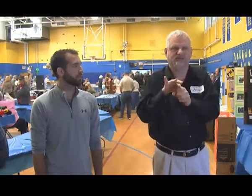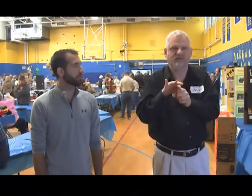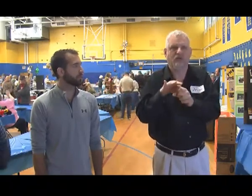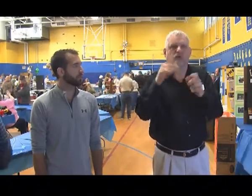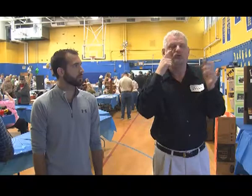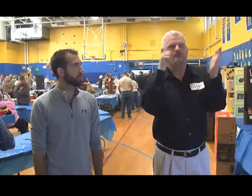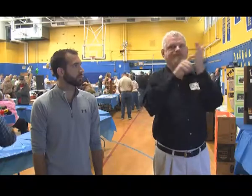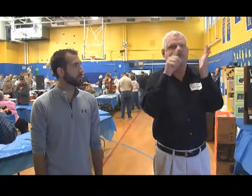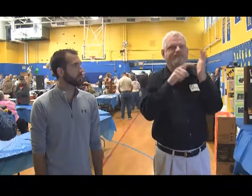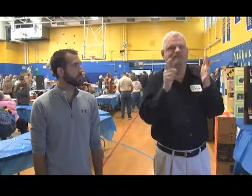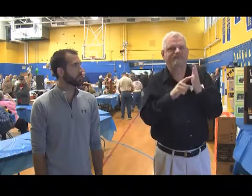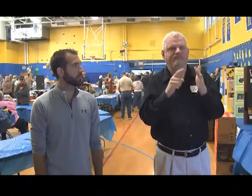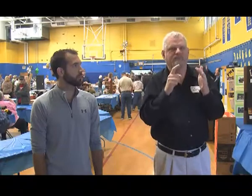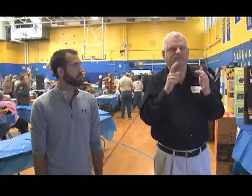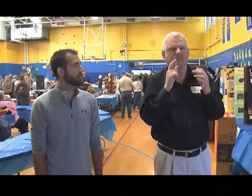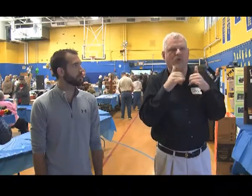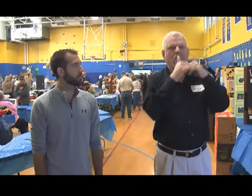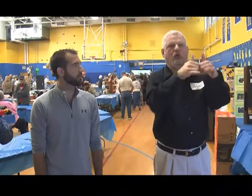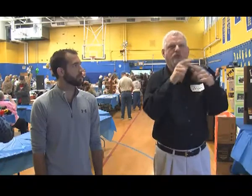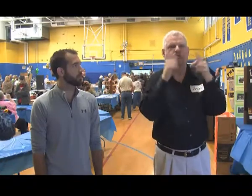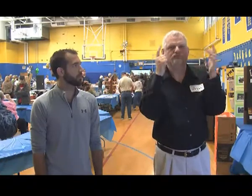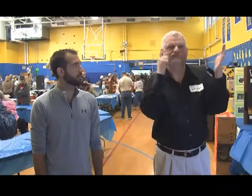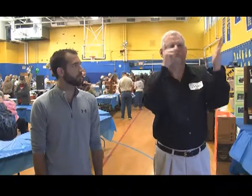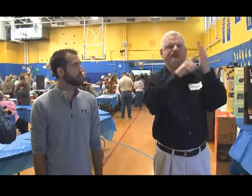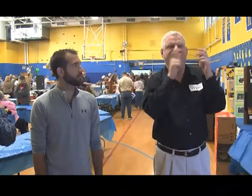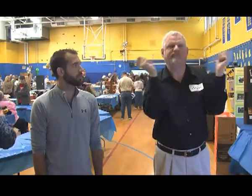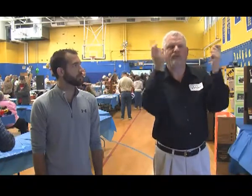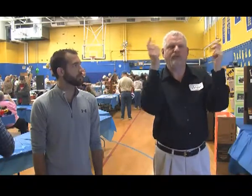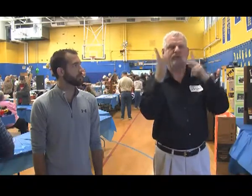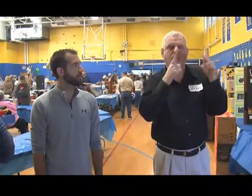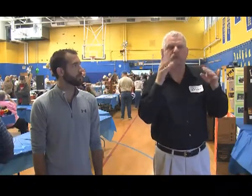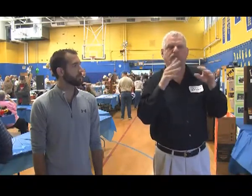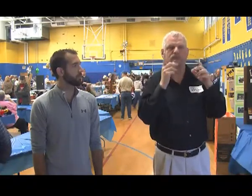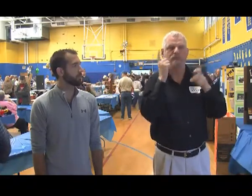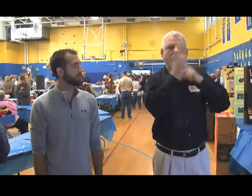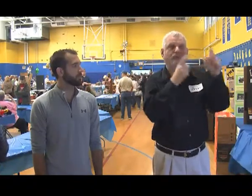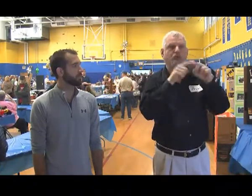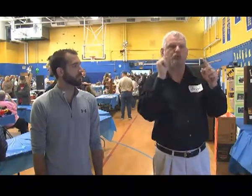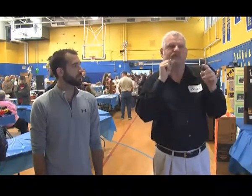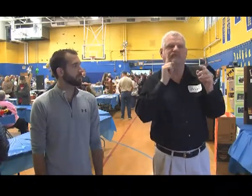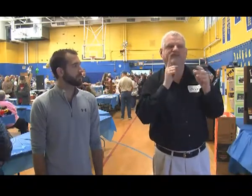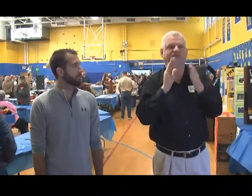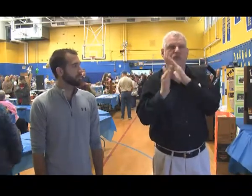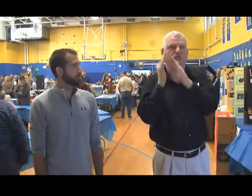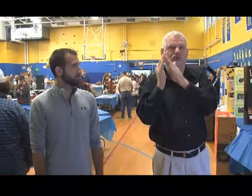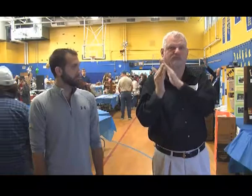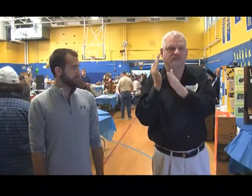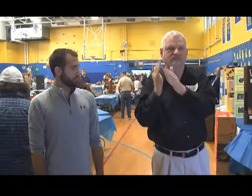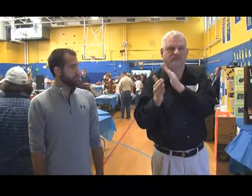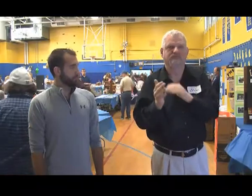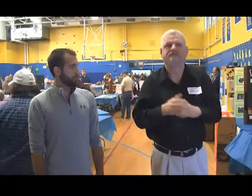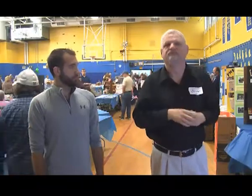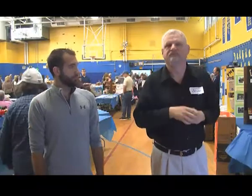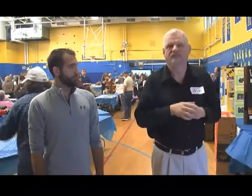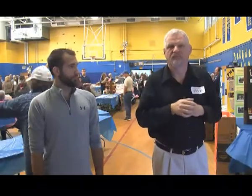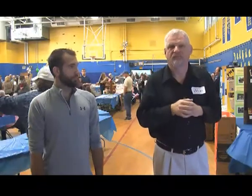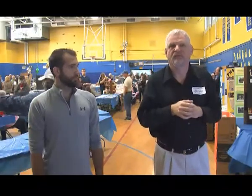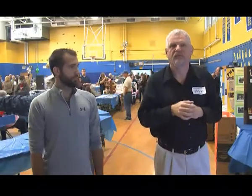hosts a Deaf Tea to recognize people within the community who have made large contributions to the community.